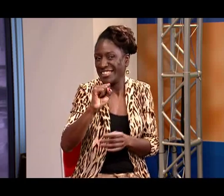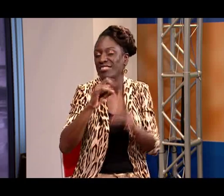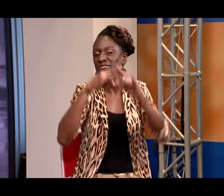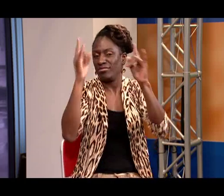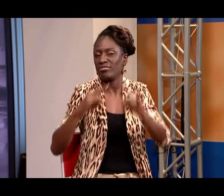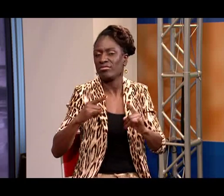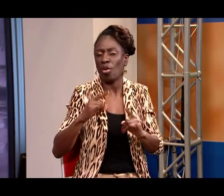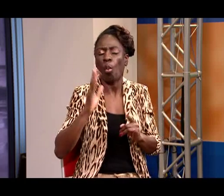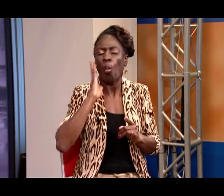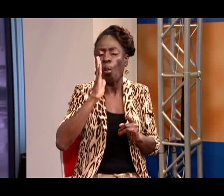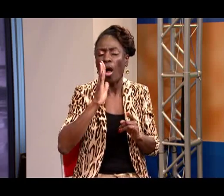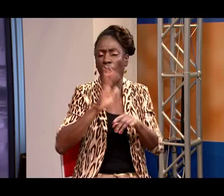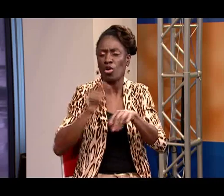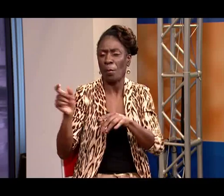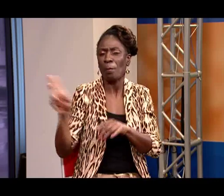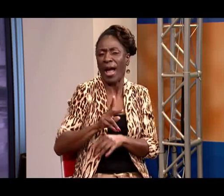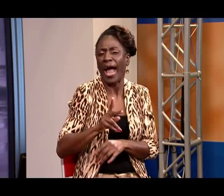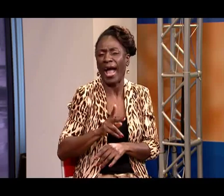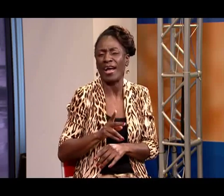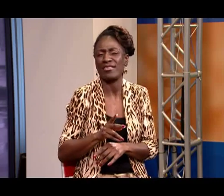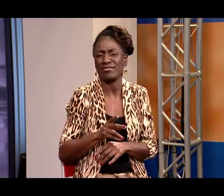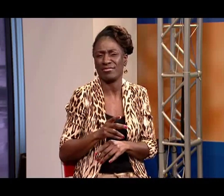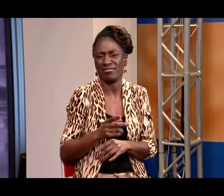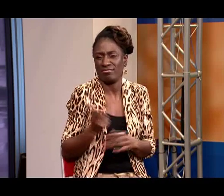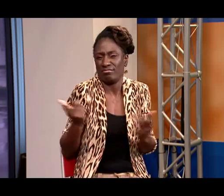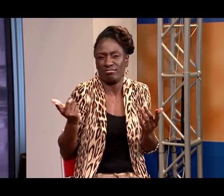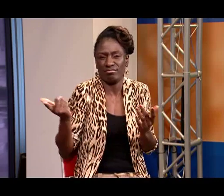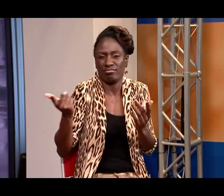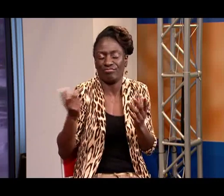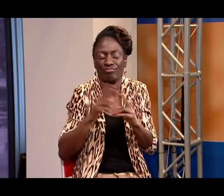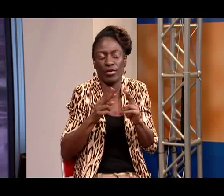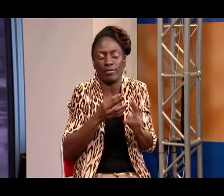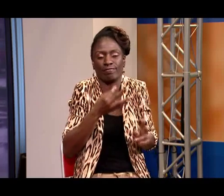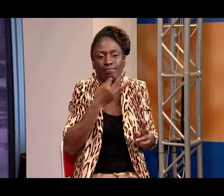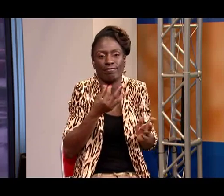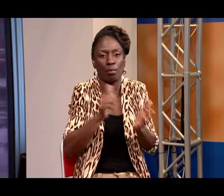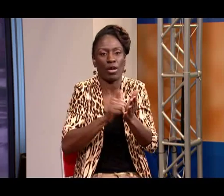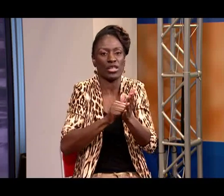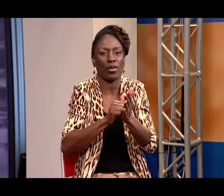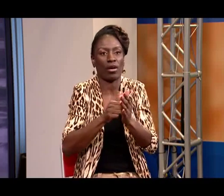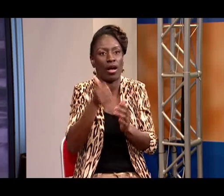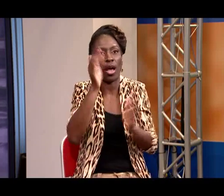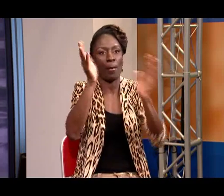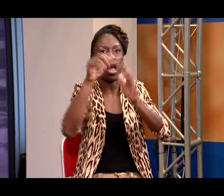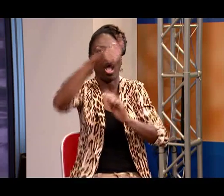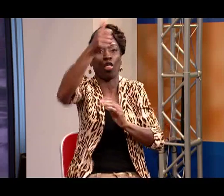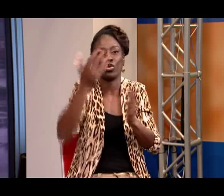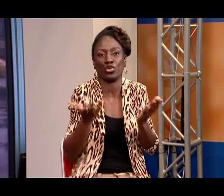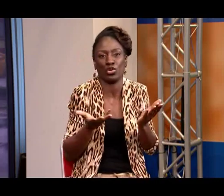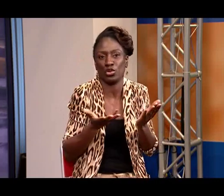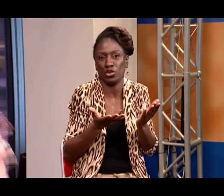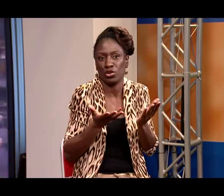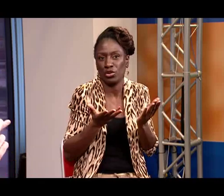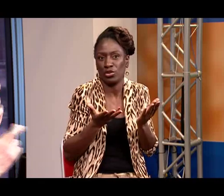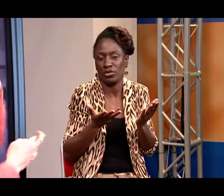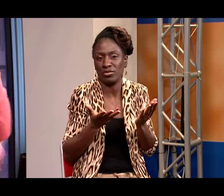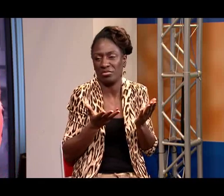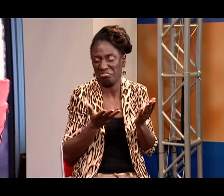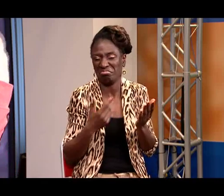and Cirque du Soleil will for sure be bringing you back in It would be impossible for them to not bring